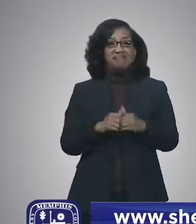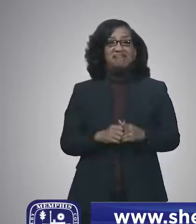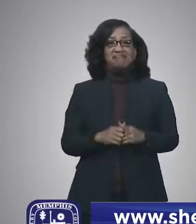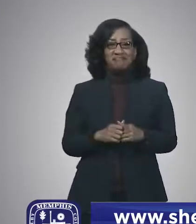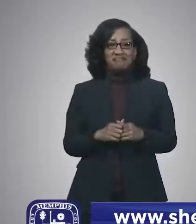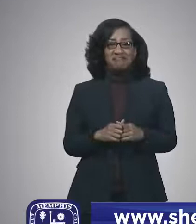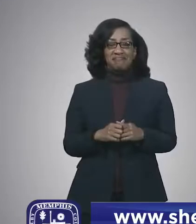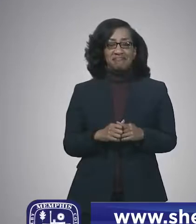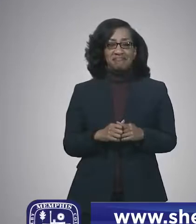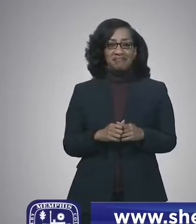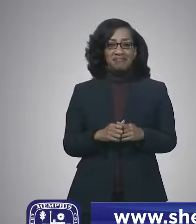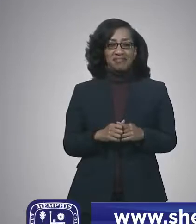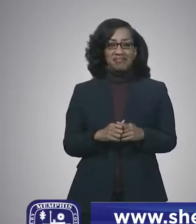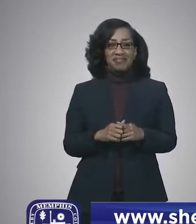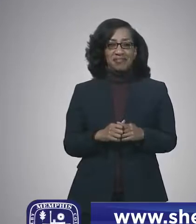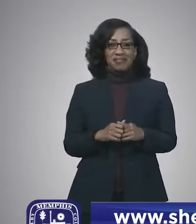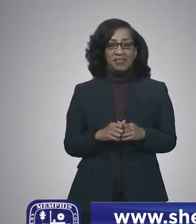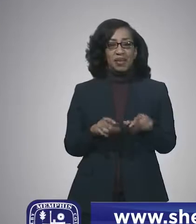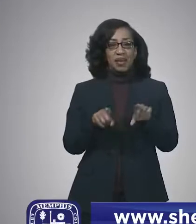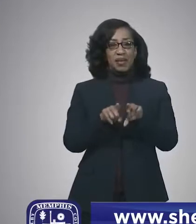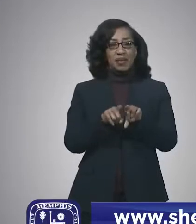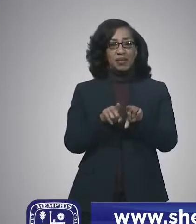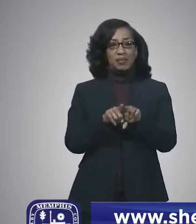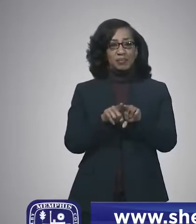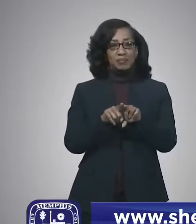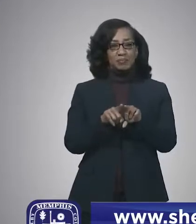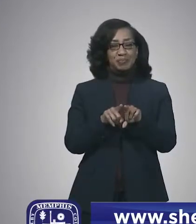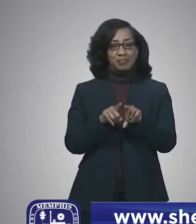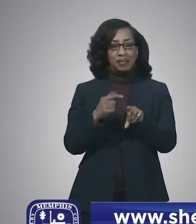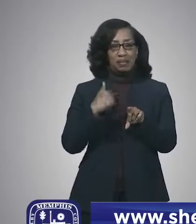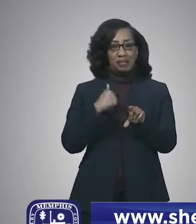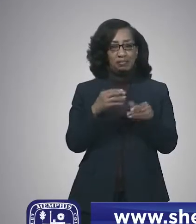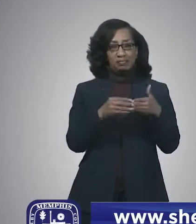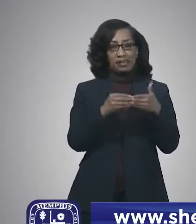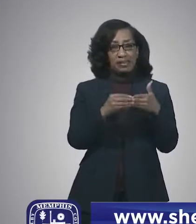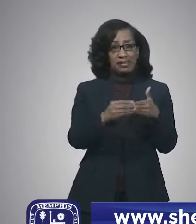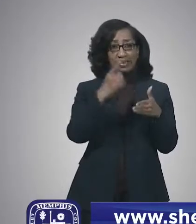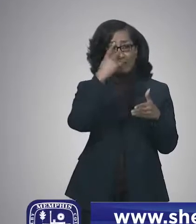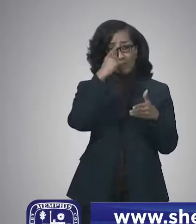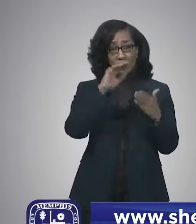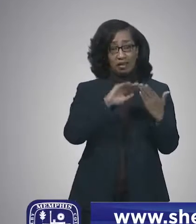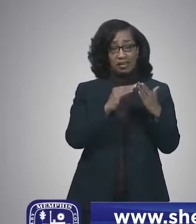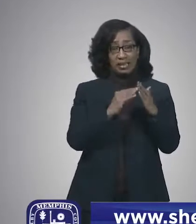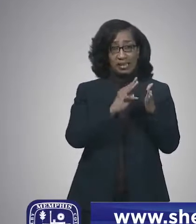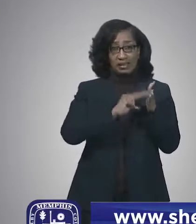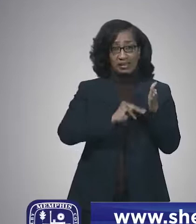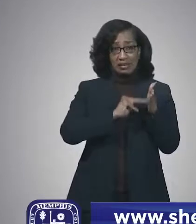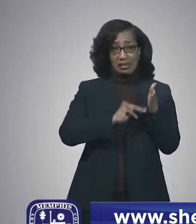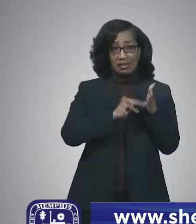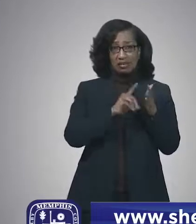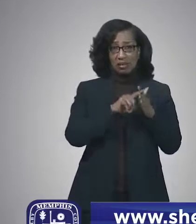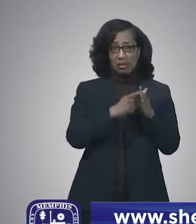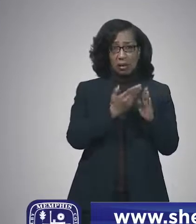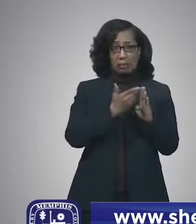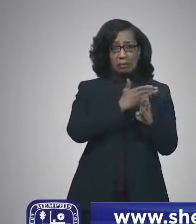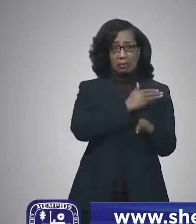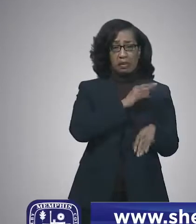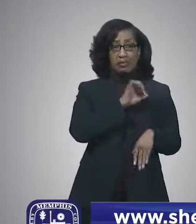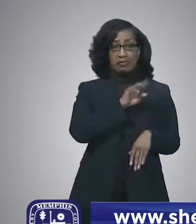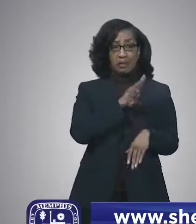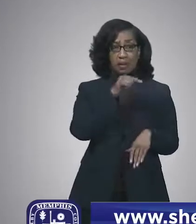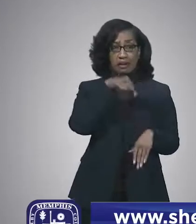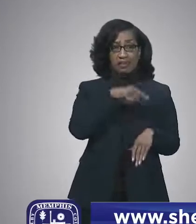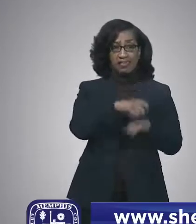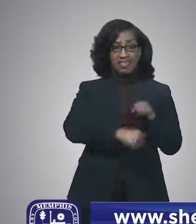transition. I've had the privilege of leading that effort for the City of Memphis, uh, since February of this